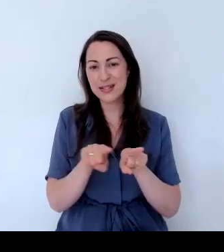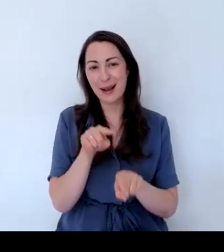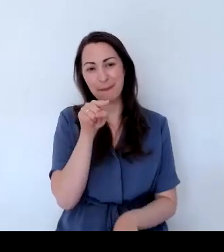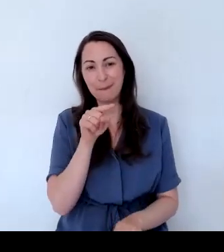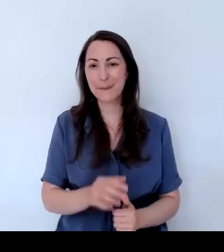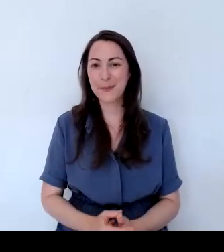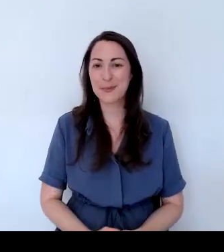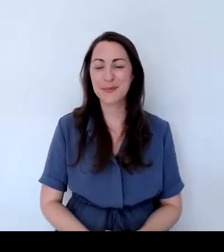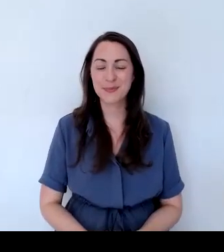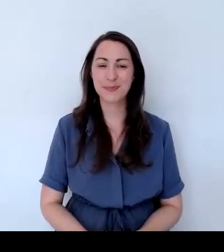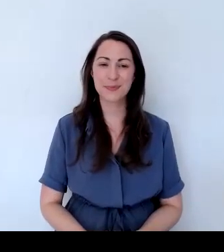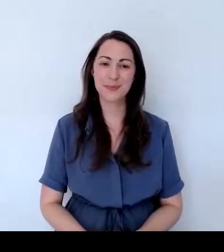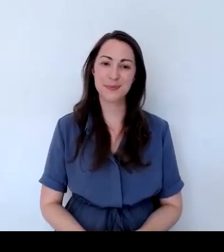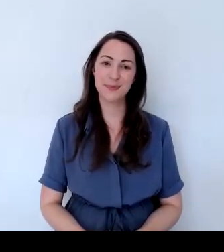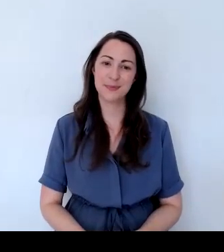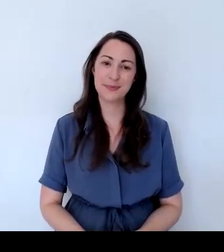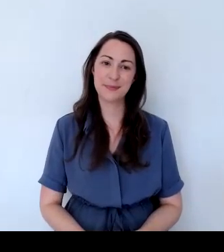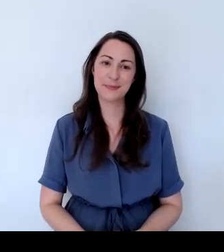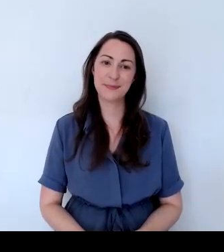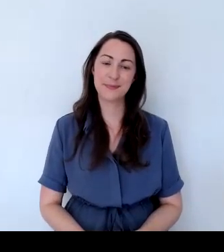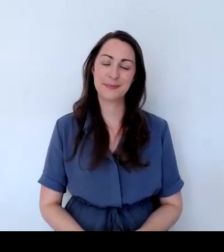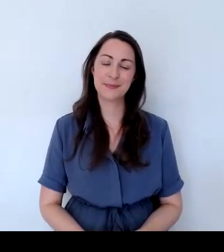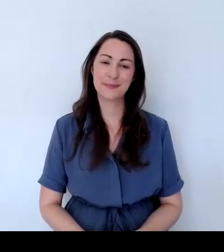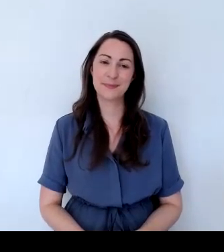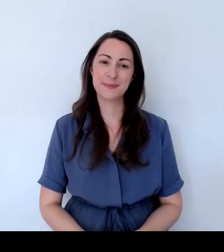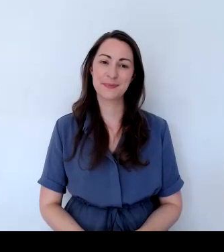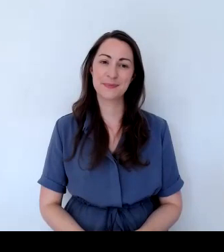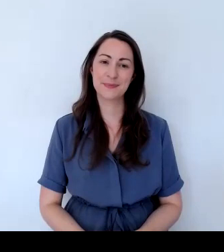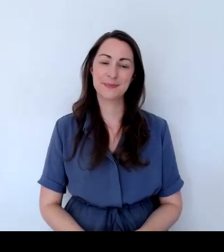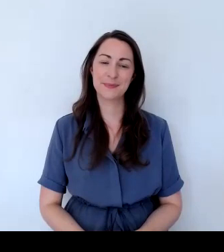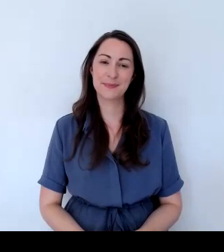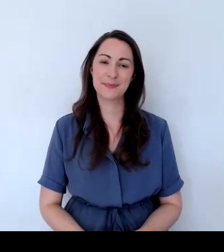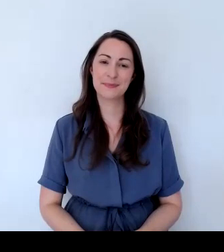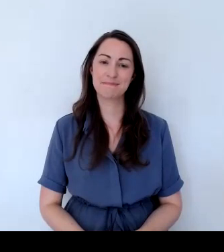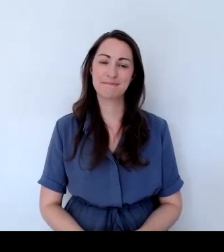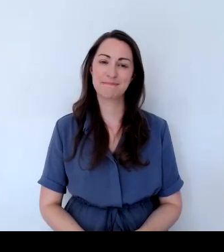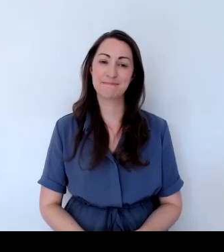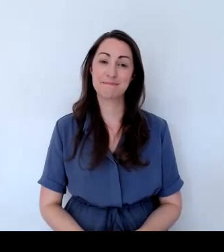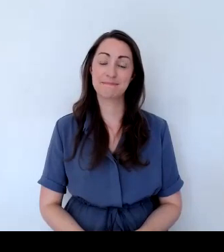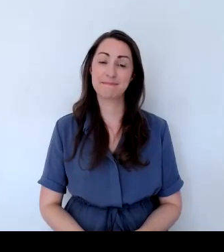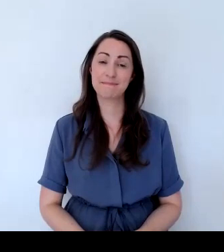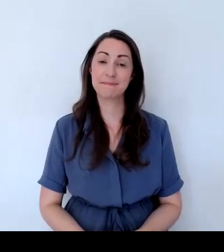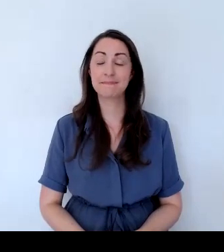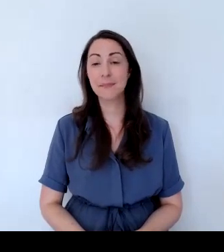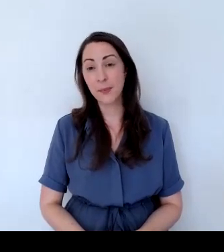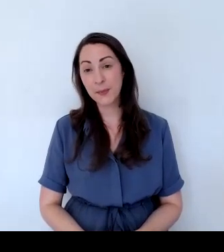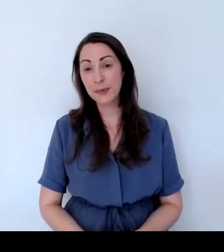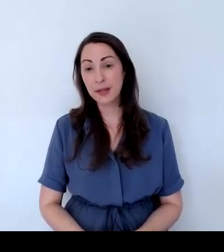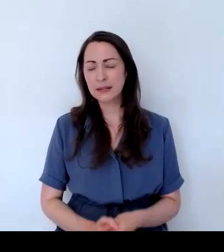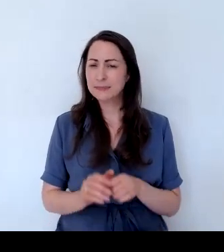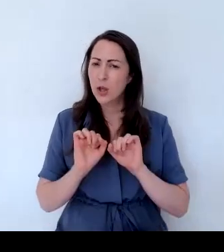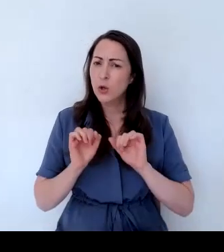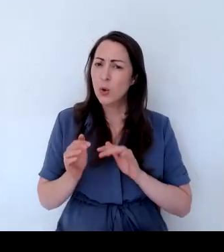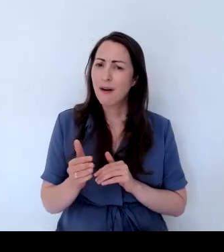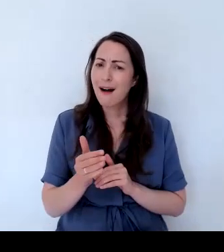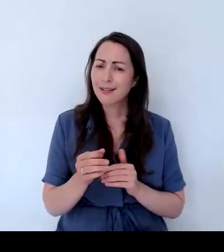Also, of course, if you're working in a very limited space, you might think, well,